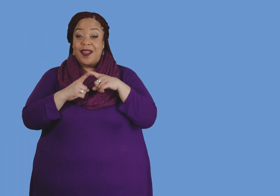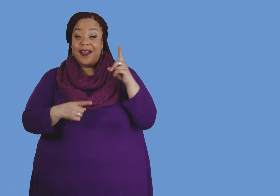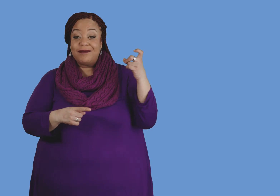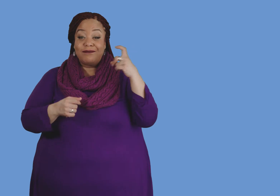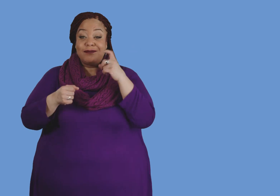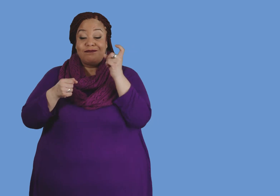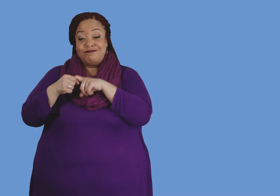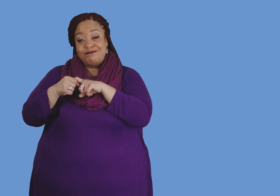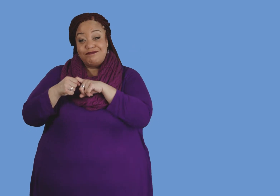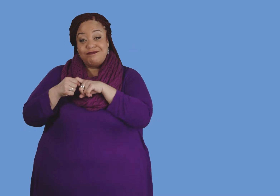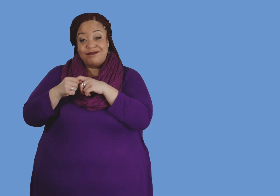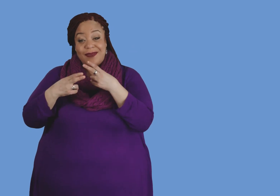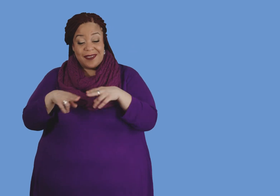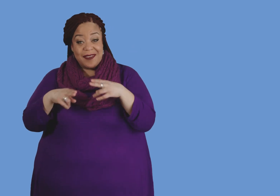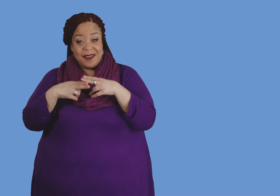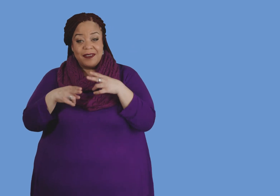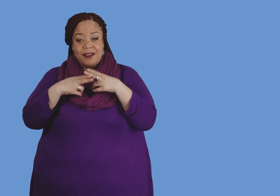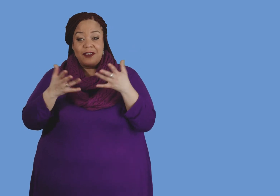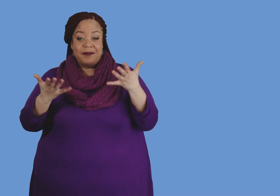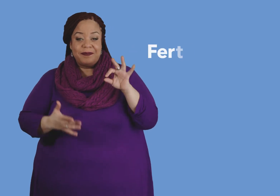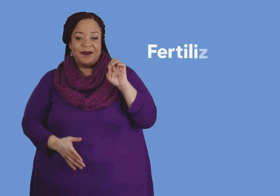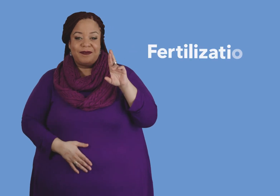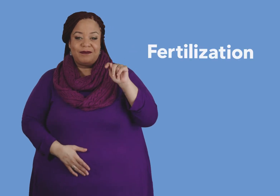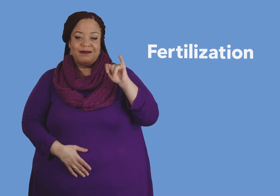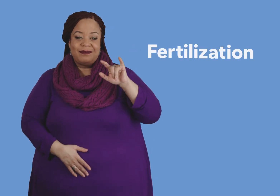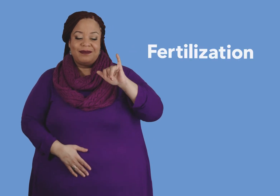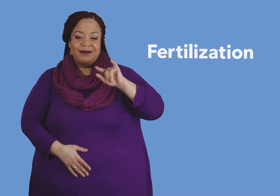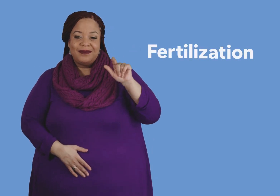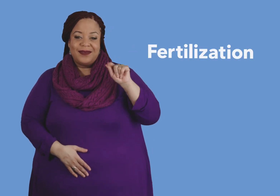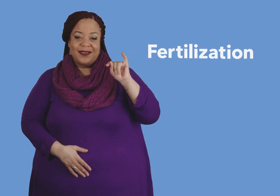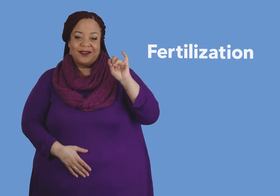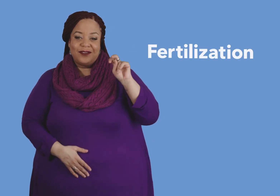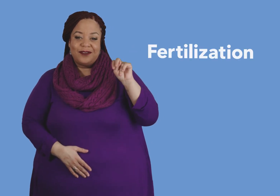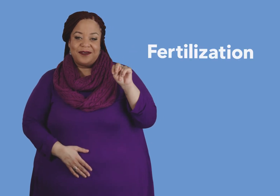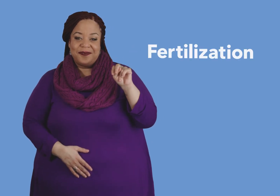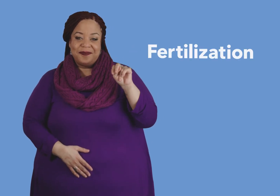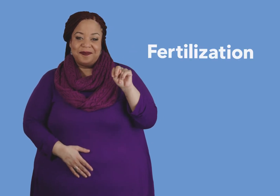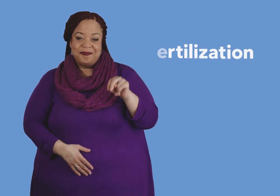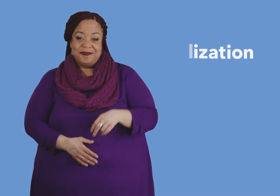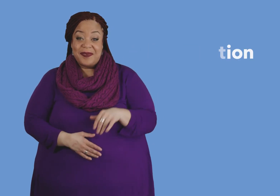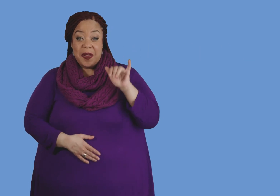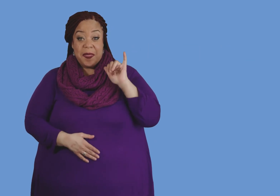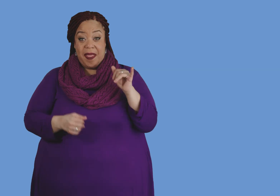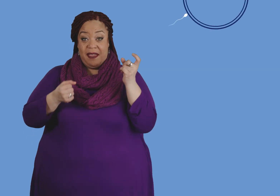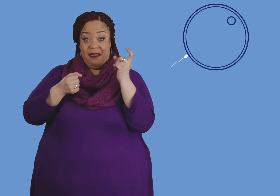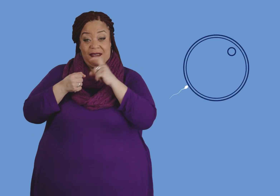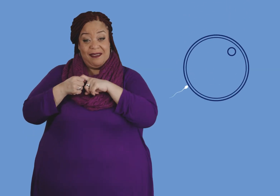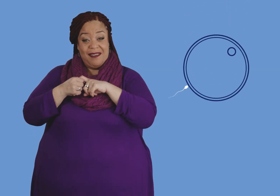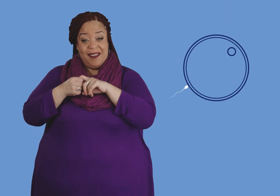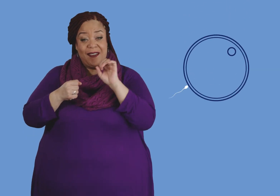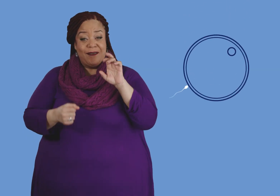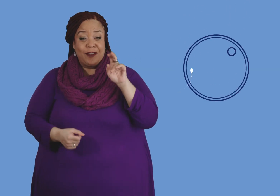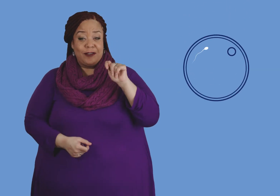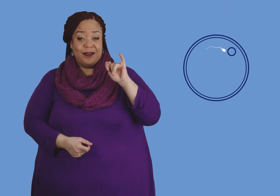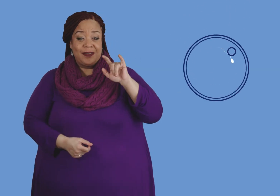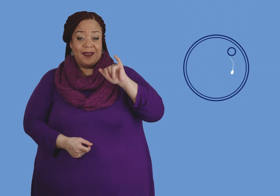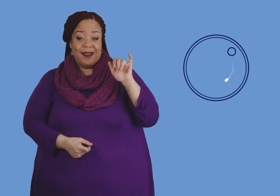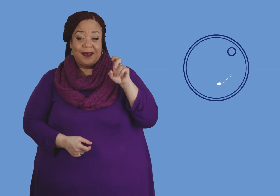When a sperm cell joins with an egg, it's called fertilization. After that